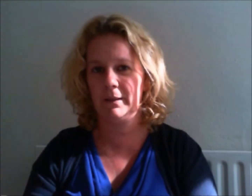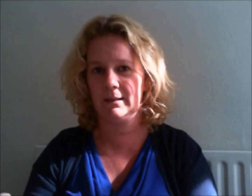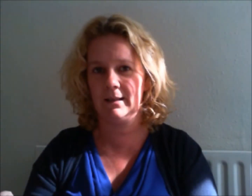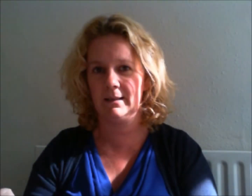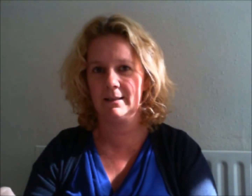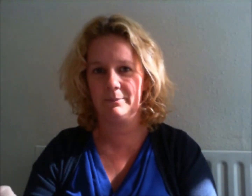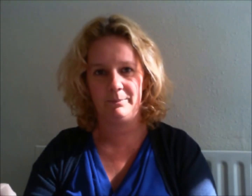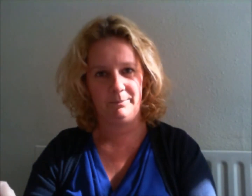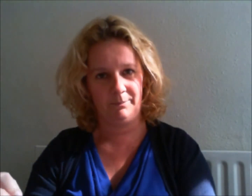business.